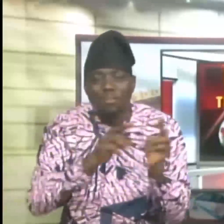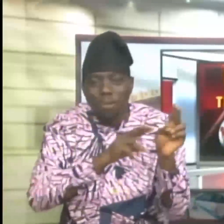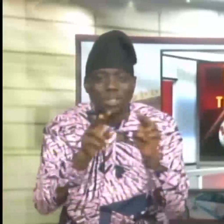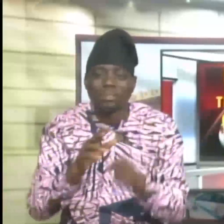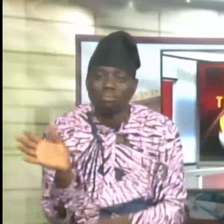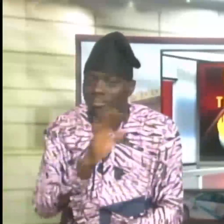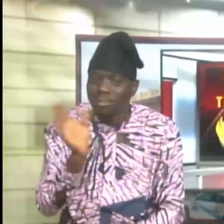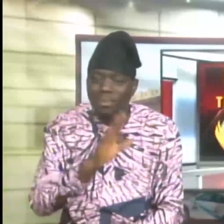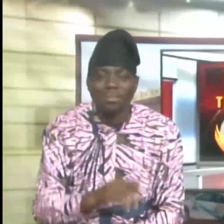watching. Goodbye.